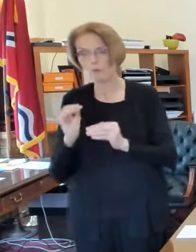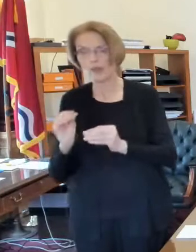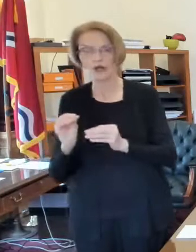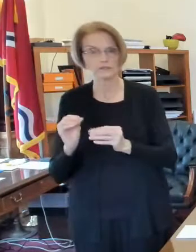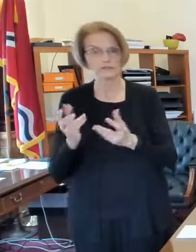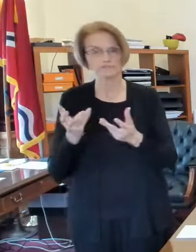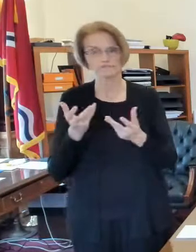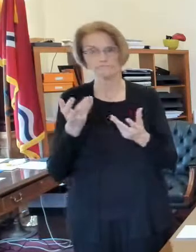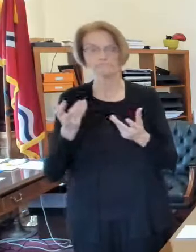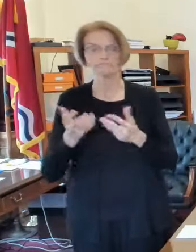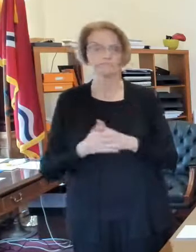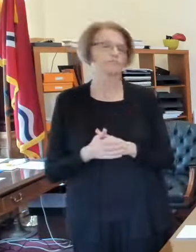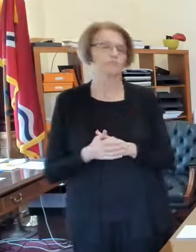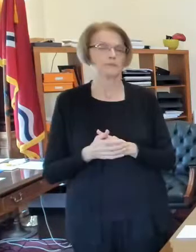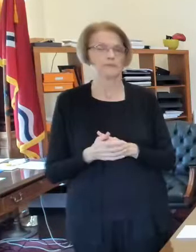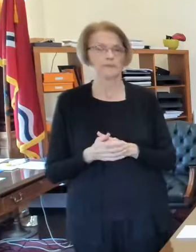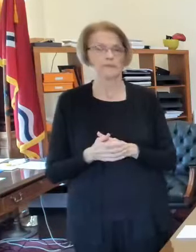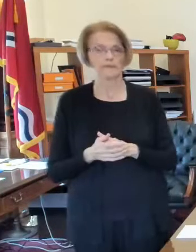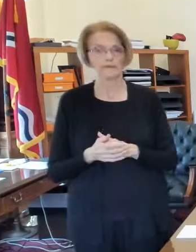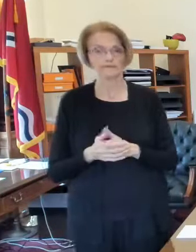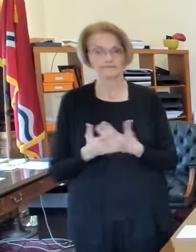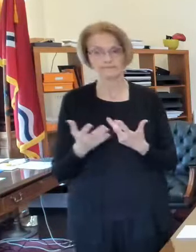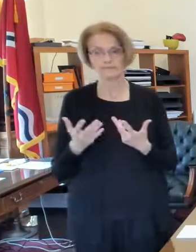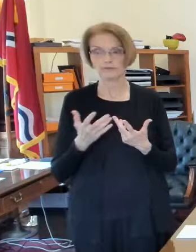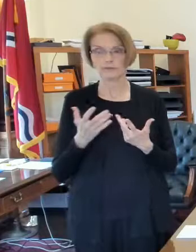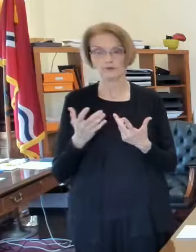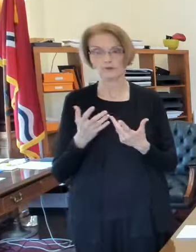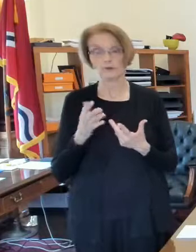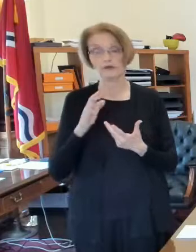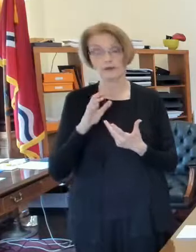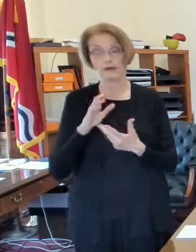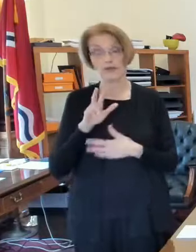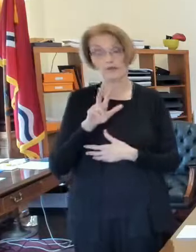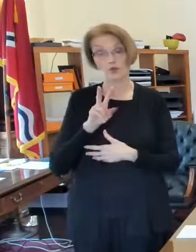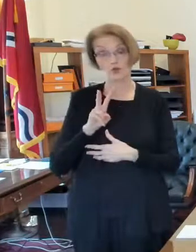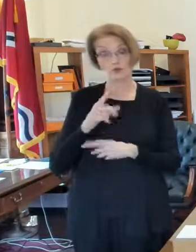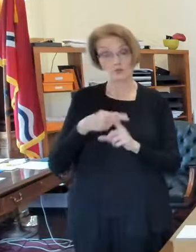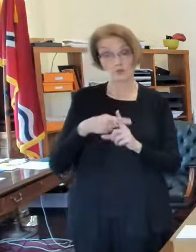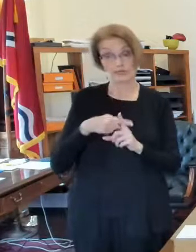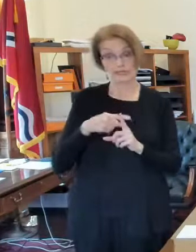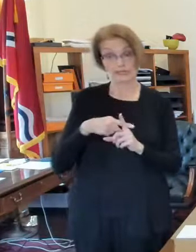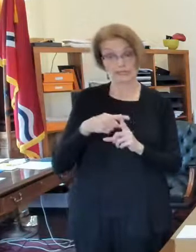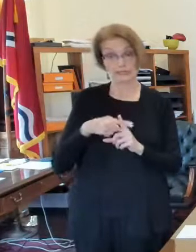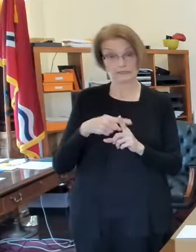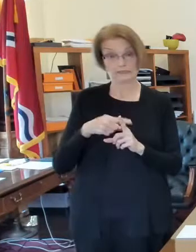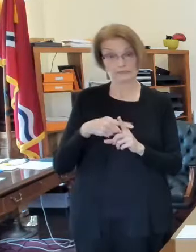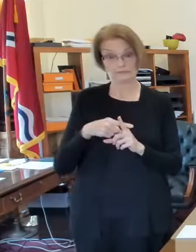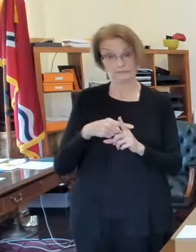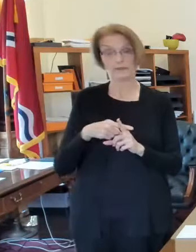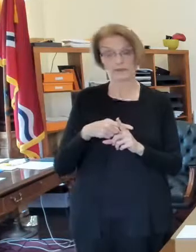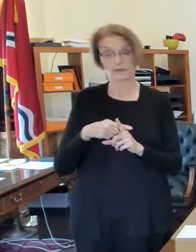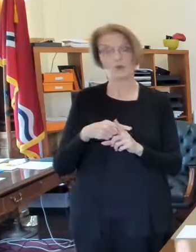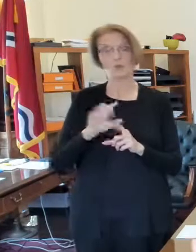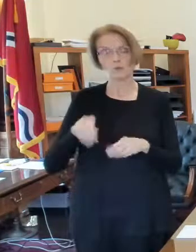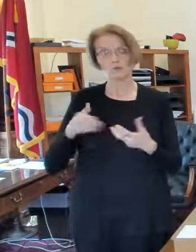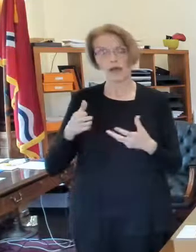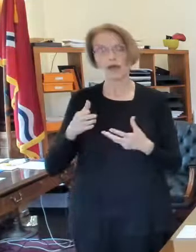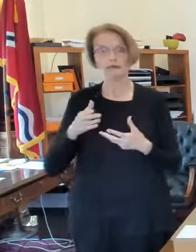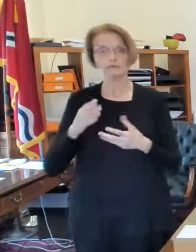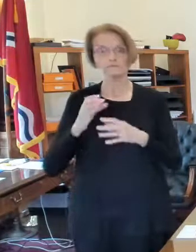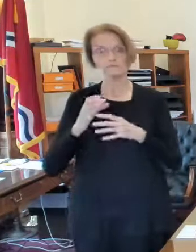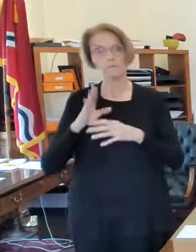we will be when it's 32 degrees we will be beginning our um warming buses which